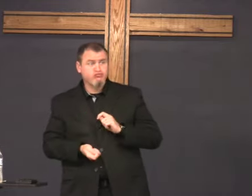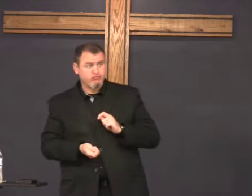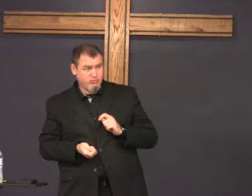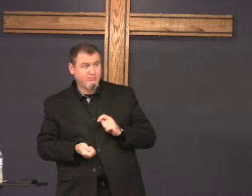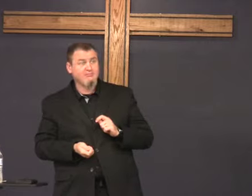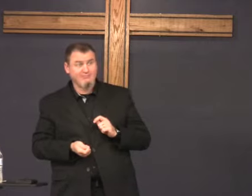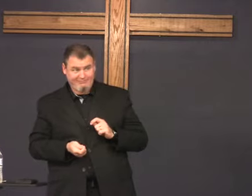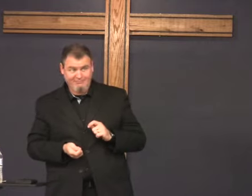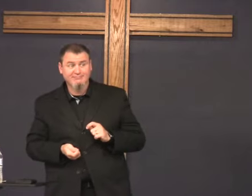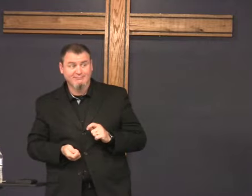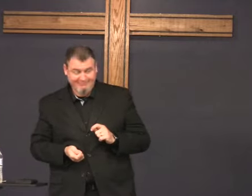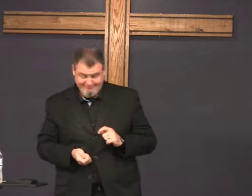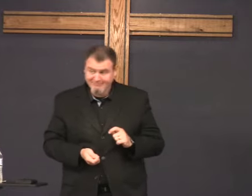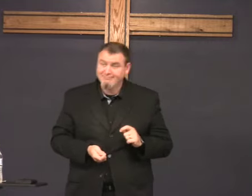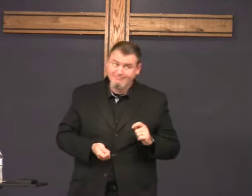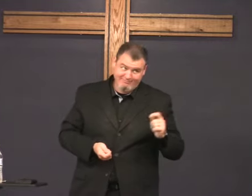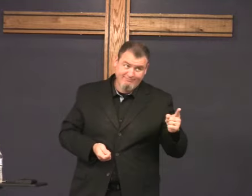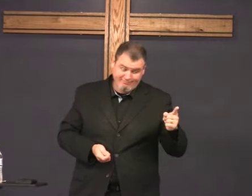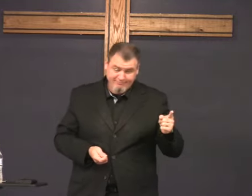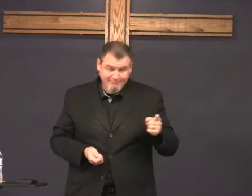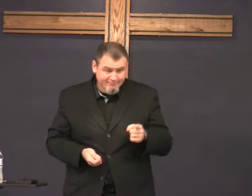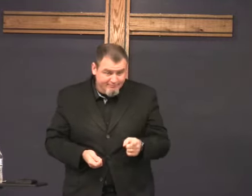when people read the word of God their hearts change